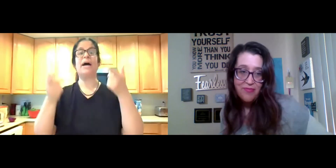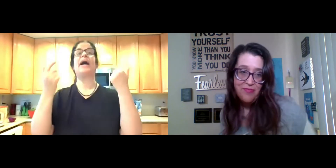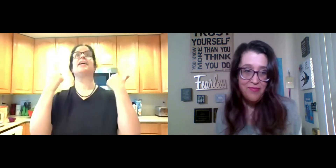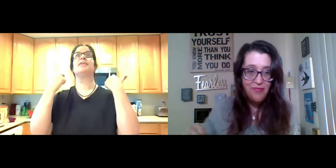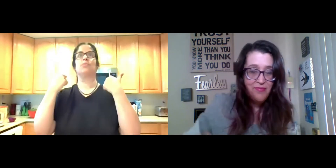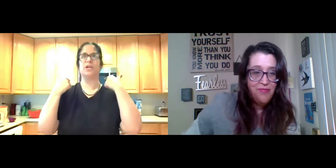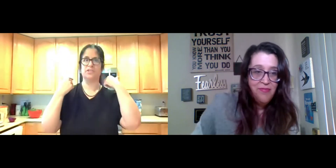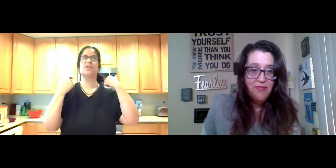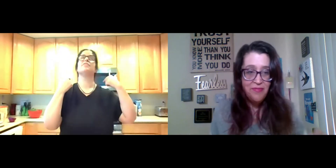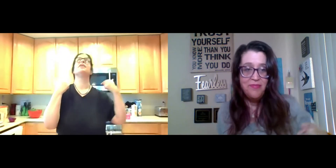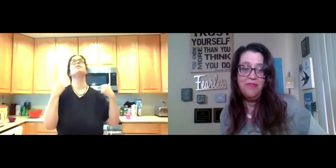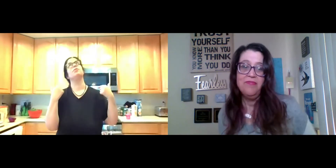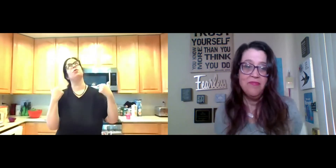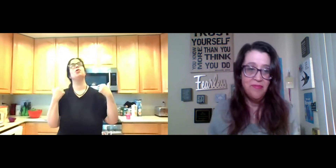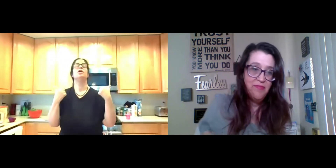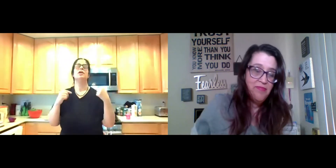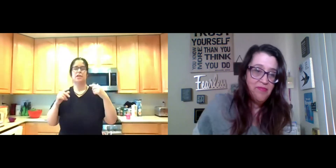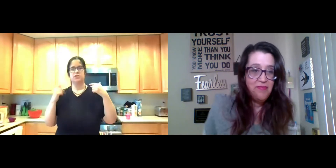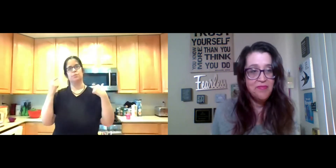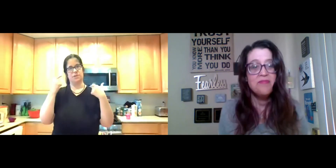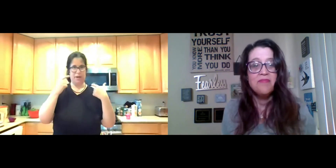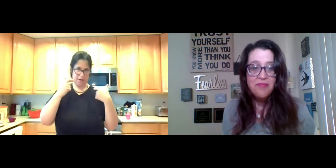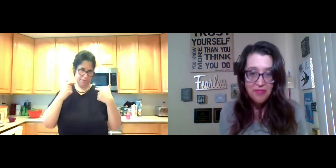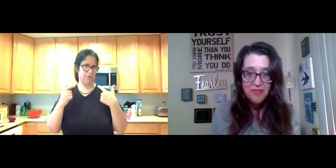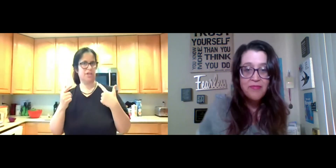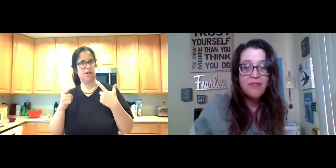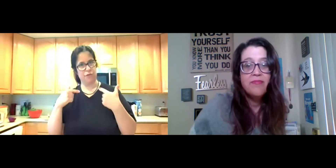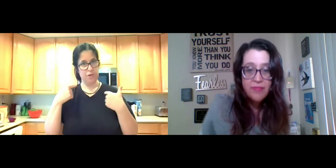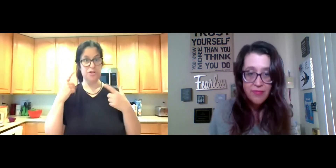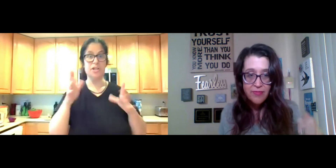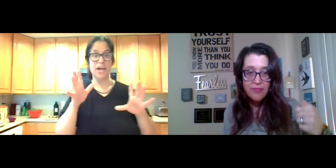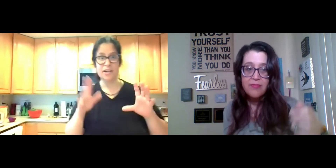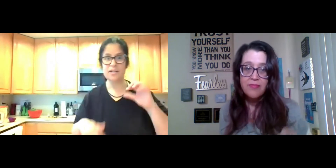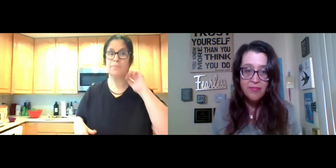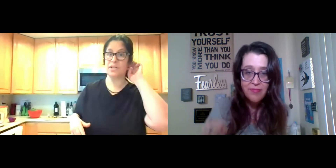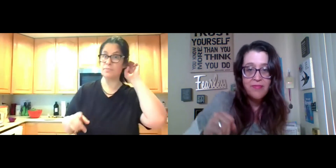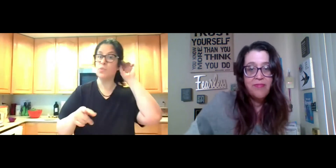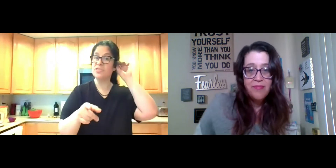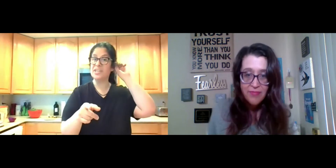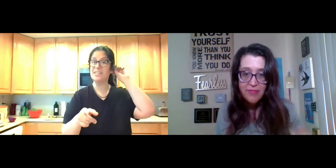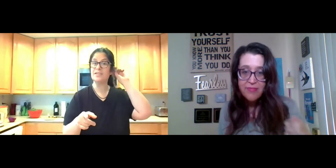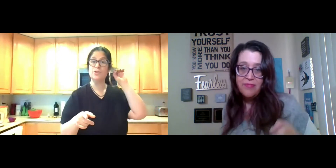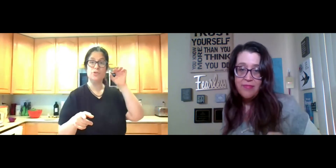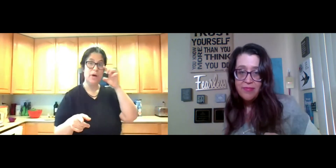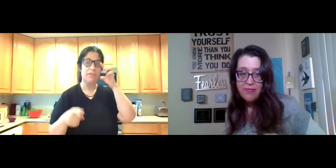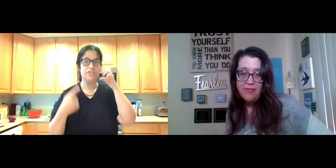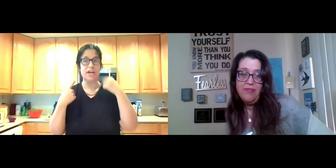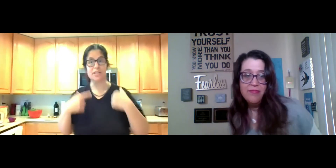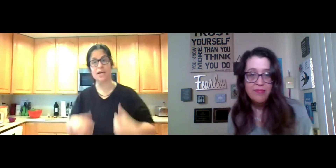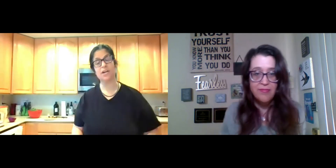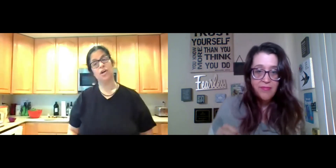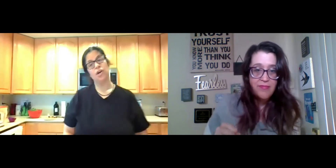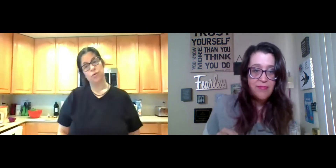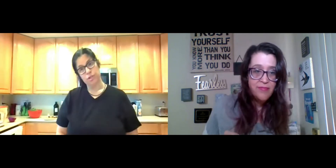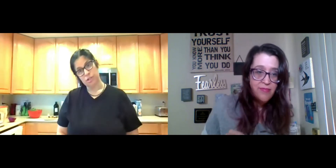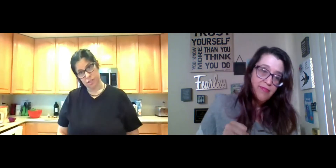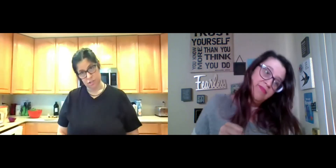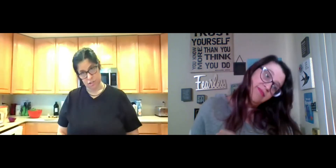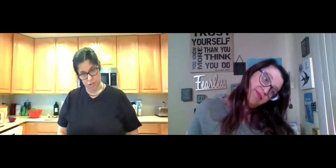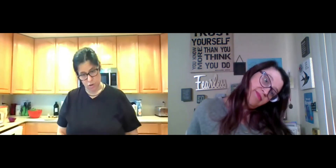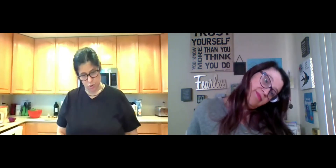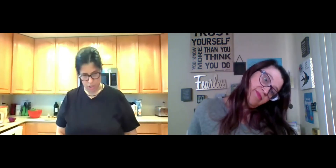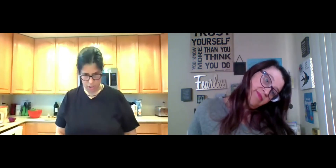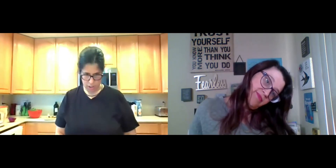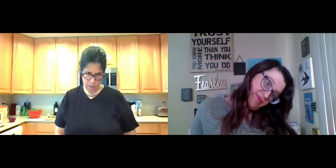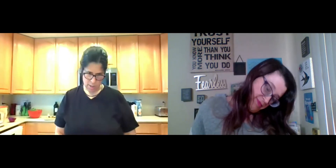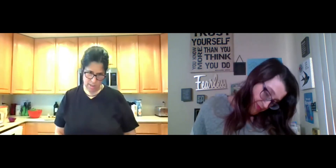like no back ones on that roll. So be mindful, careful with your neck. But one thing is if you do have a tight neck, really